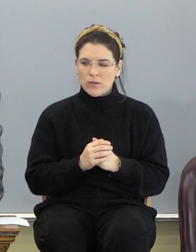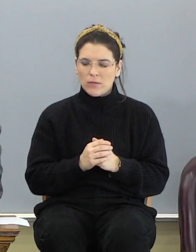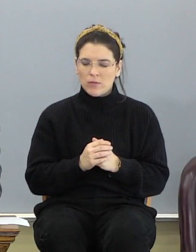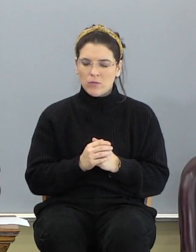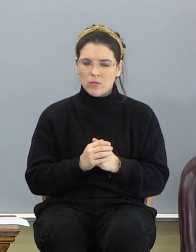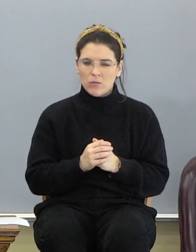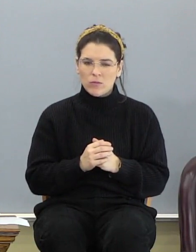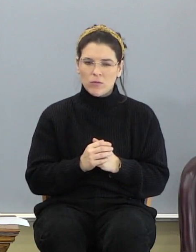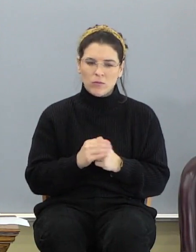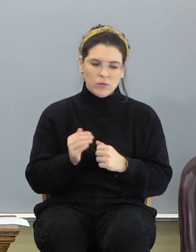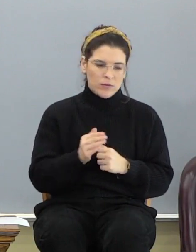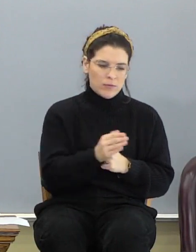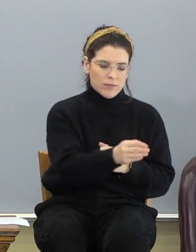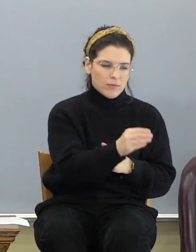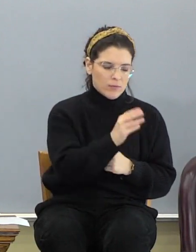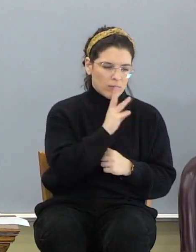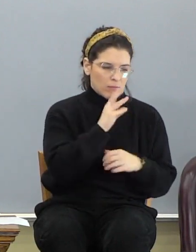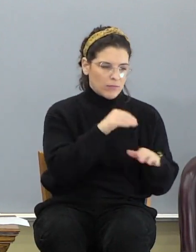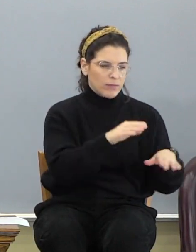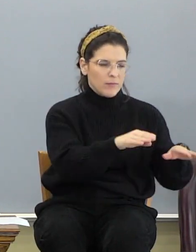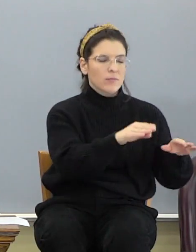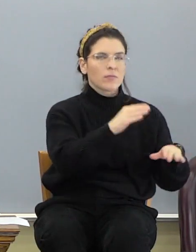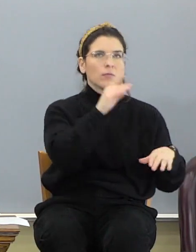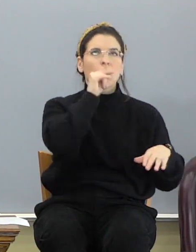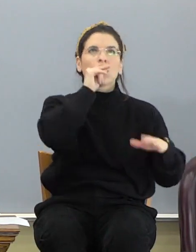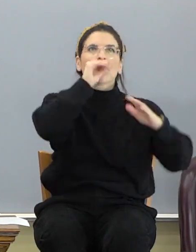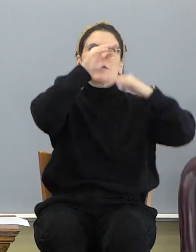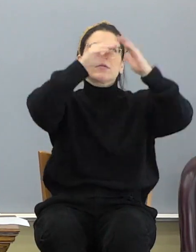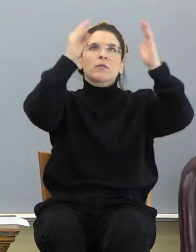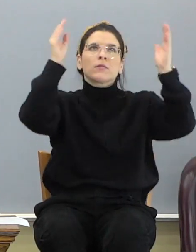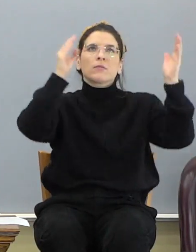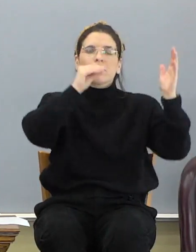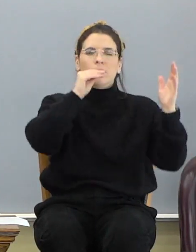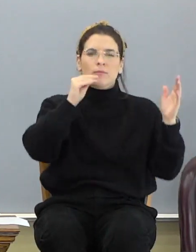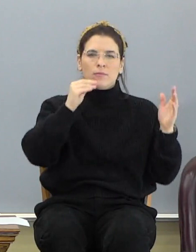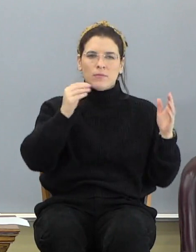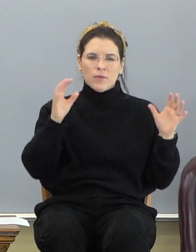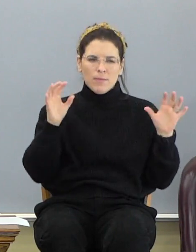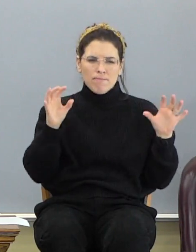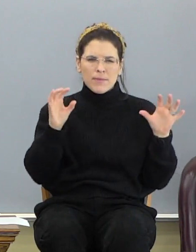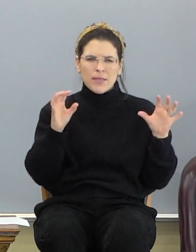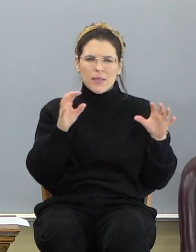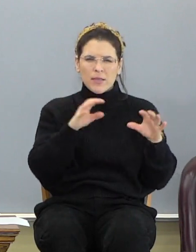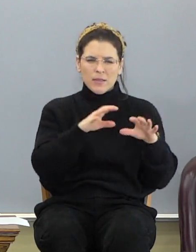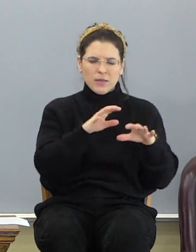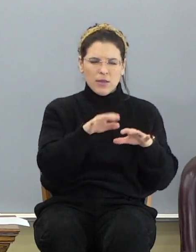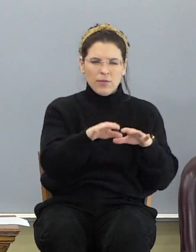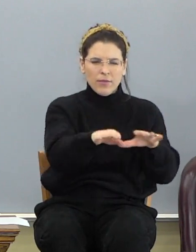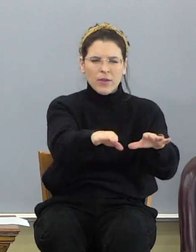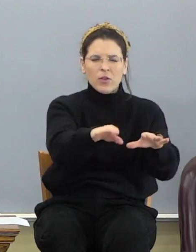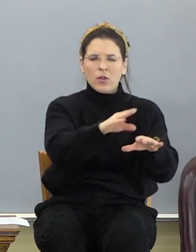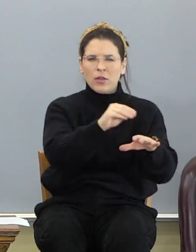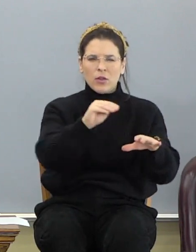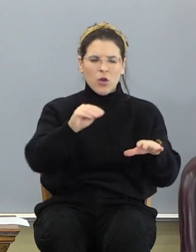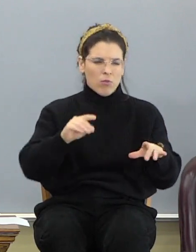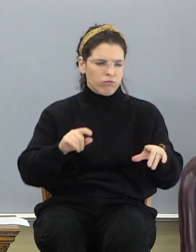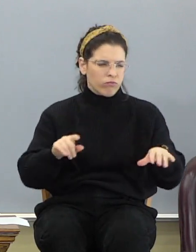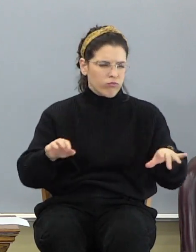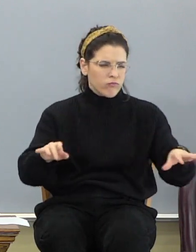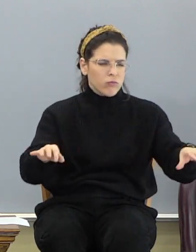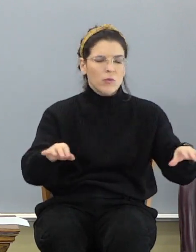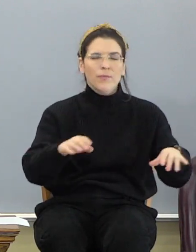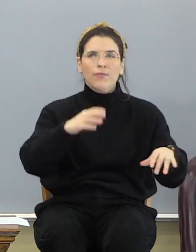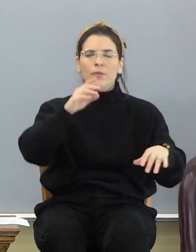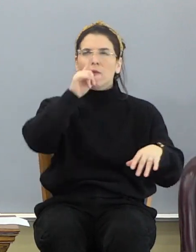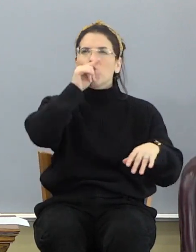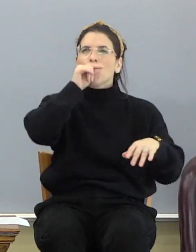So that the fishes of the sea and the fowl of the heaven and the beasts of the field and all creeping things. See, talks of the fowl of